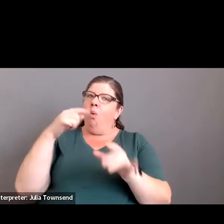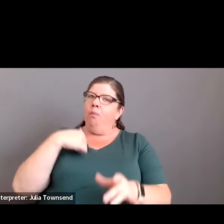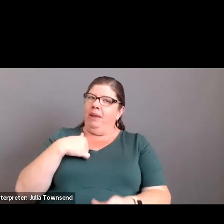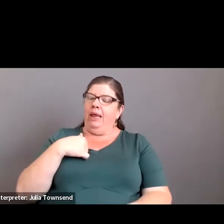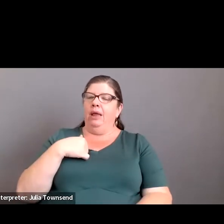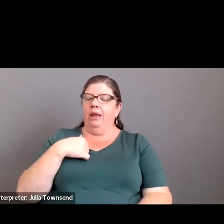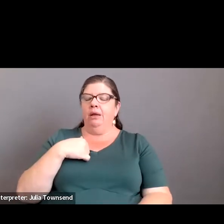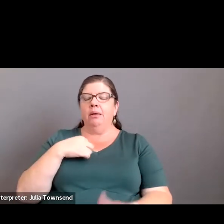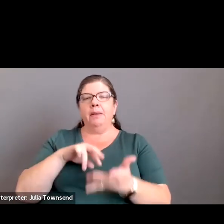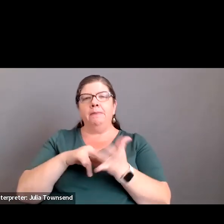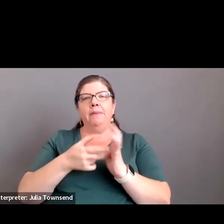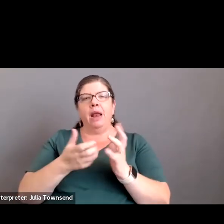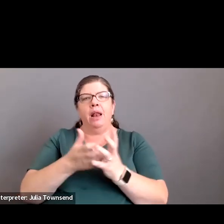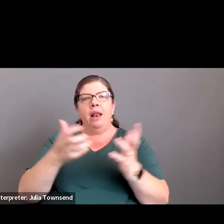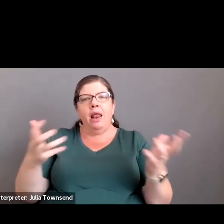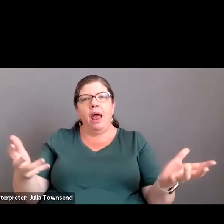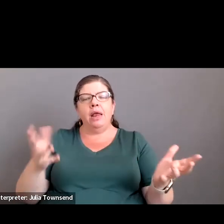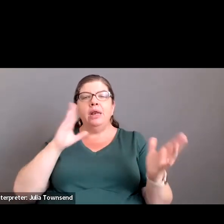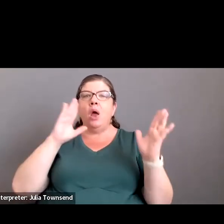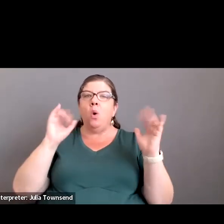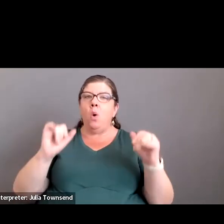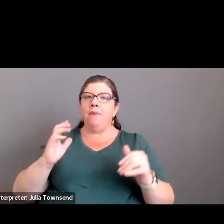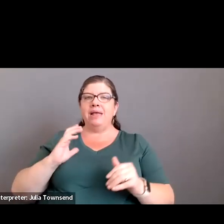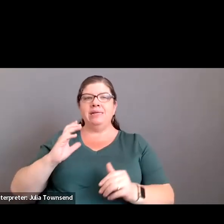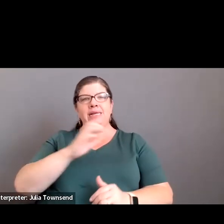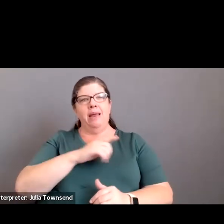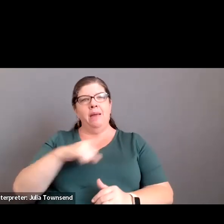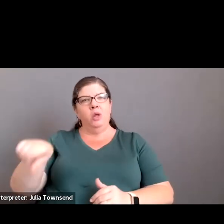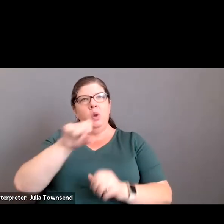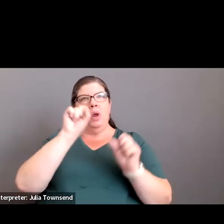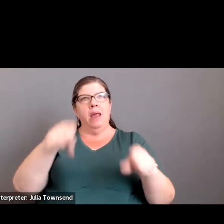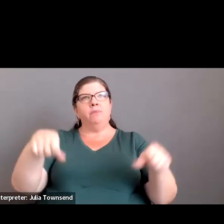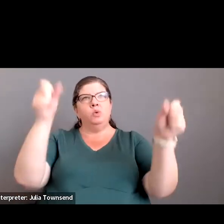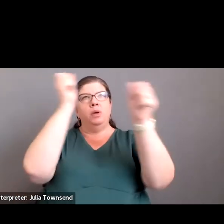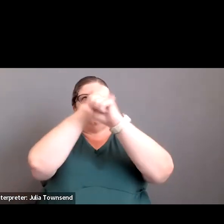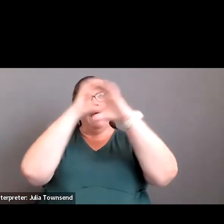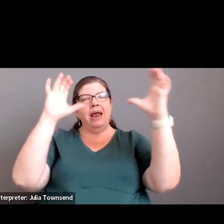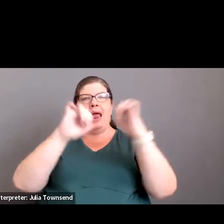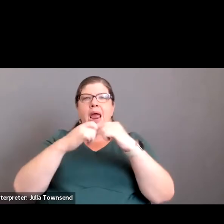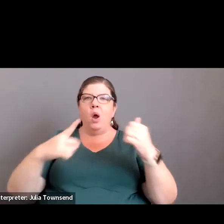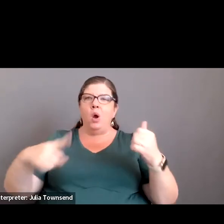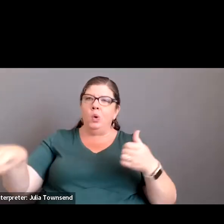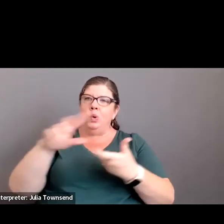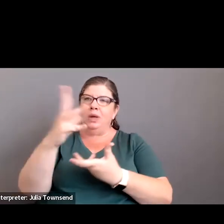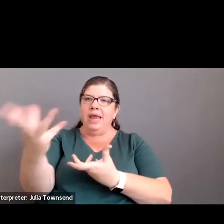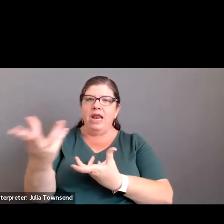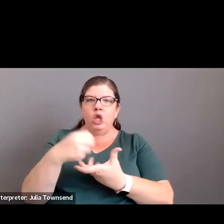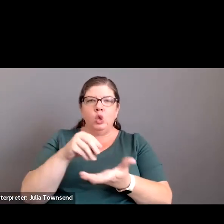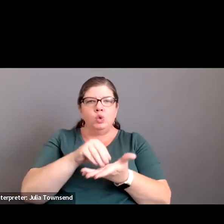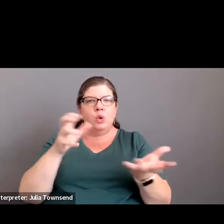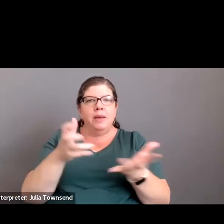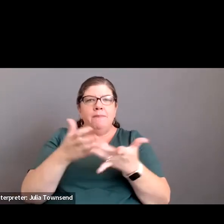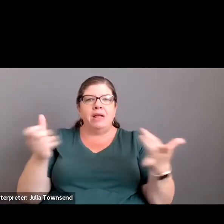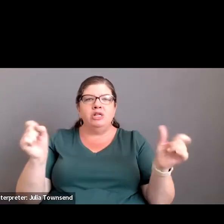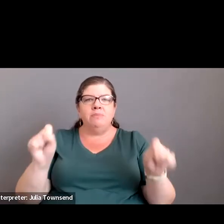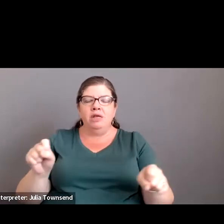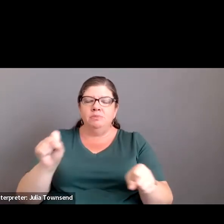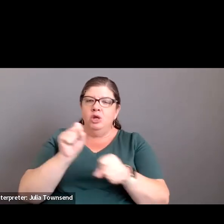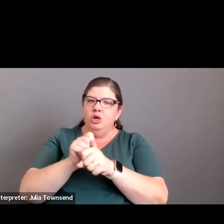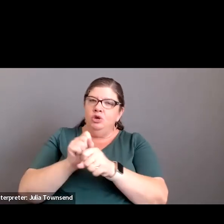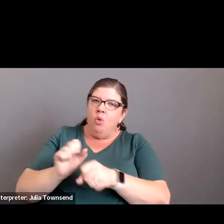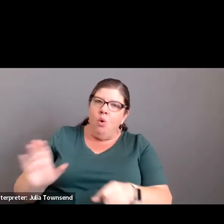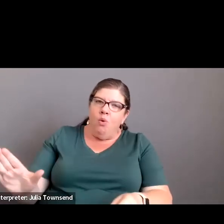hope that, you know, as as cabinet, you are able to imagine how you all can include students as much as possible in the work that you do,